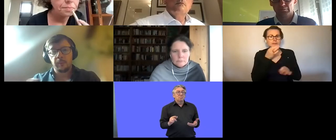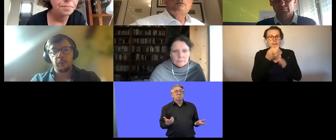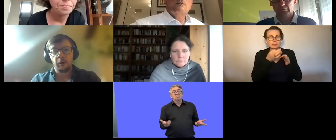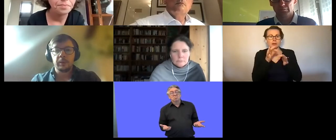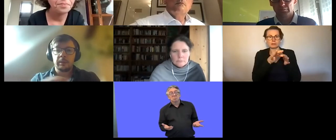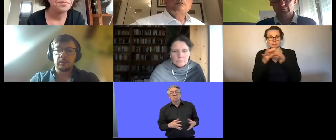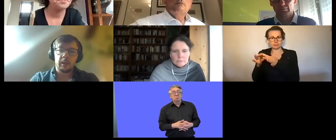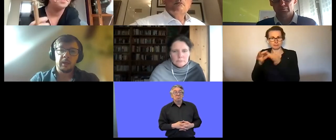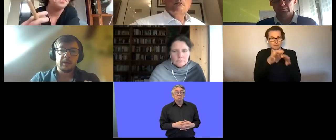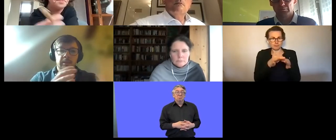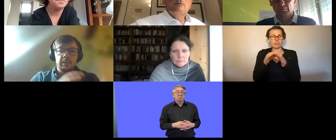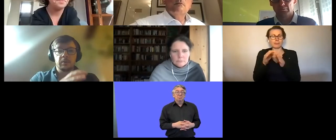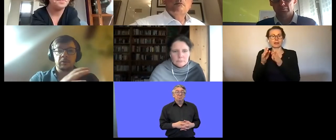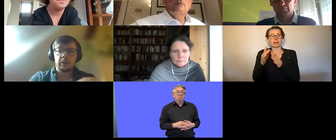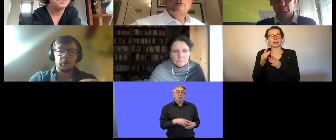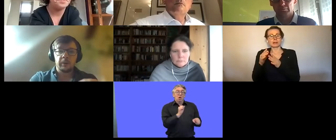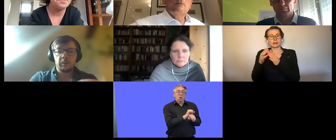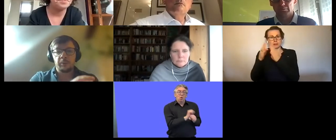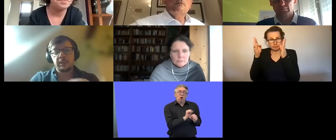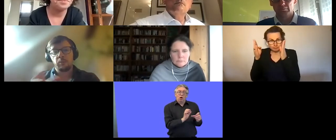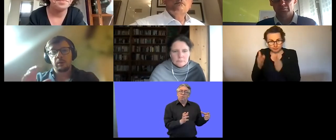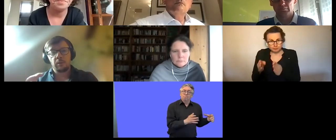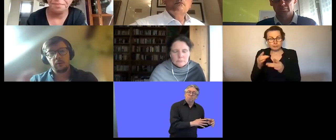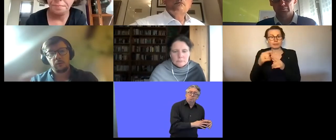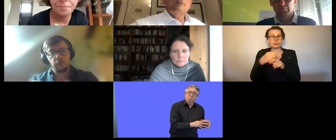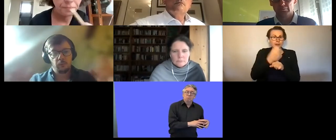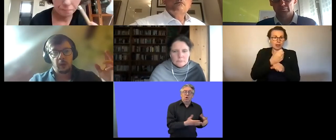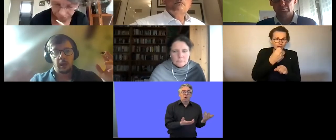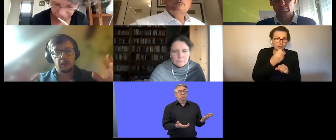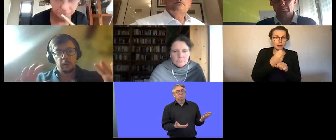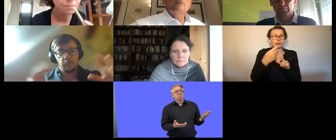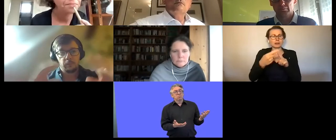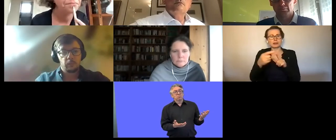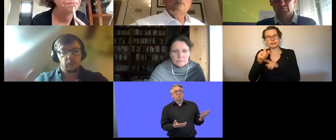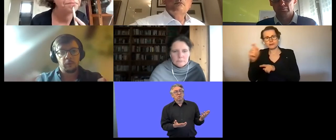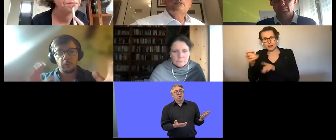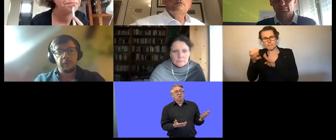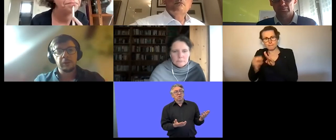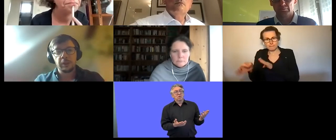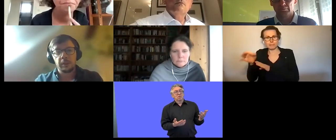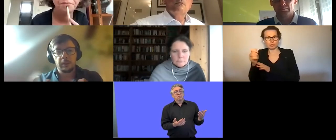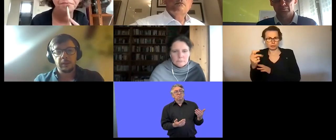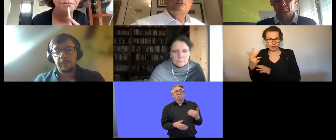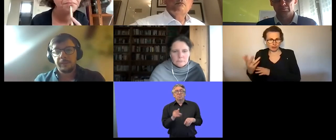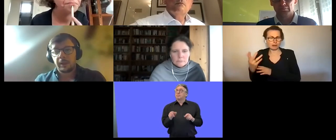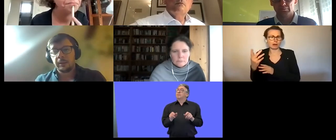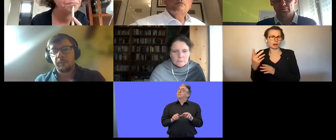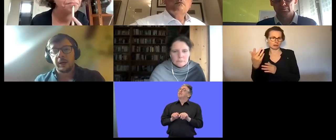employment and uh uh state and social economy enterprises with uh uh conventional